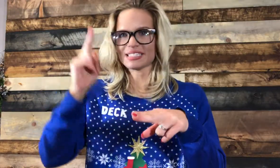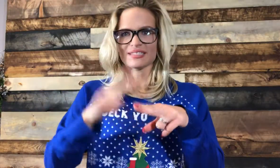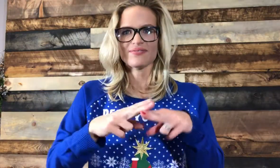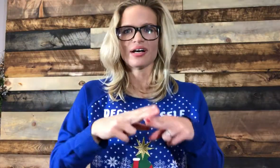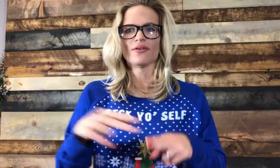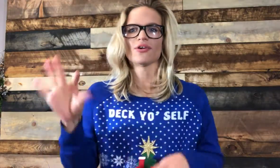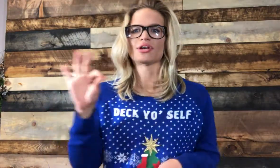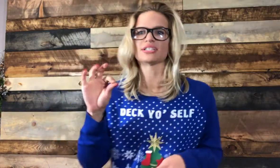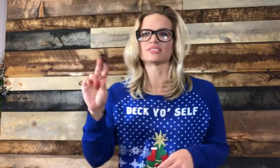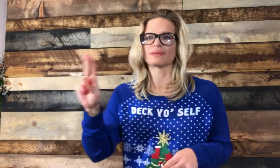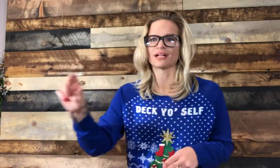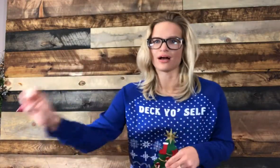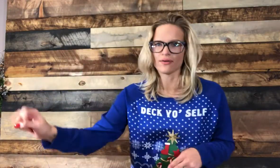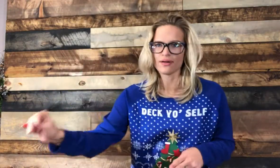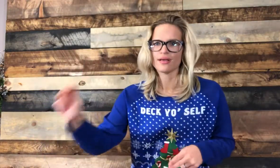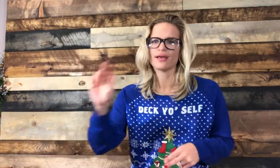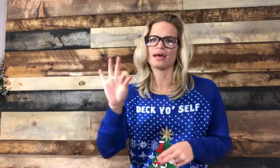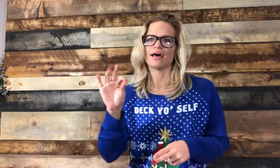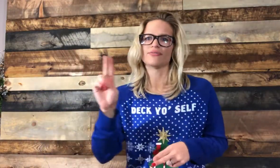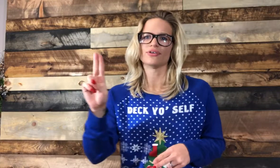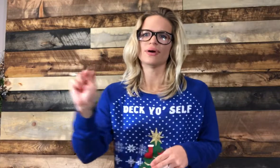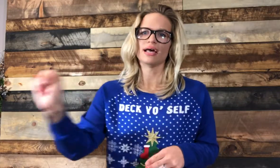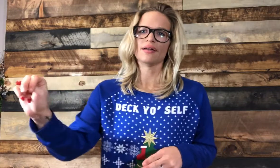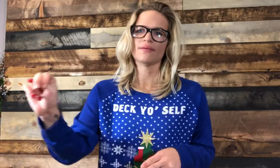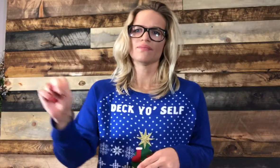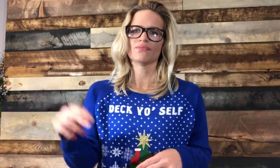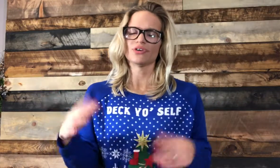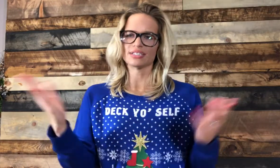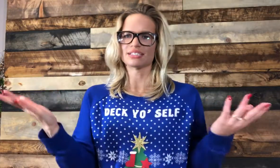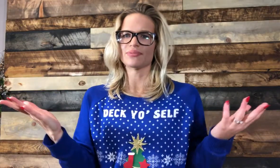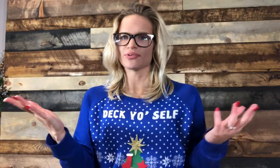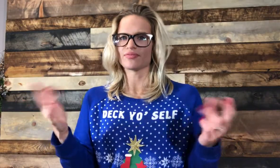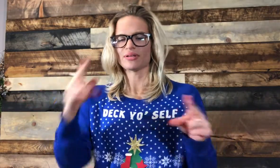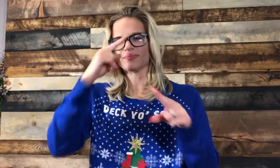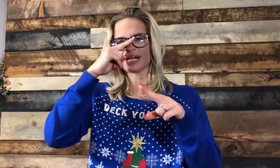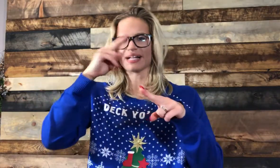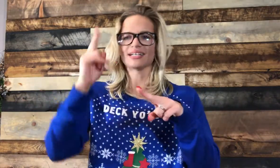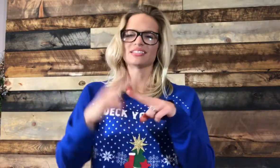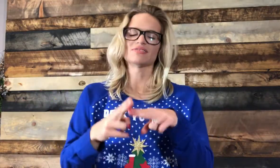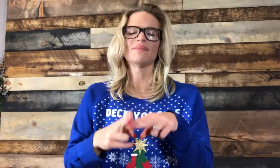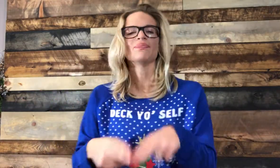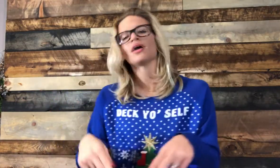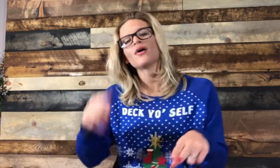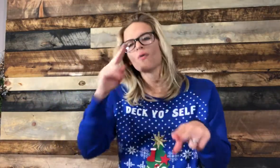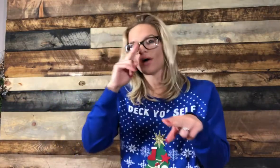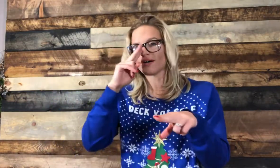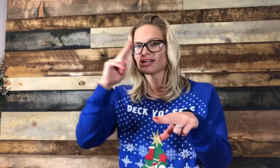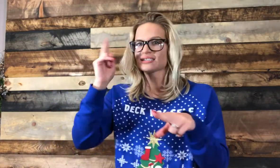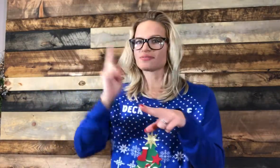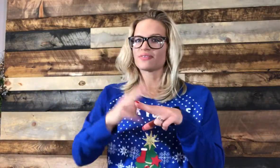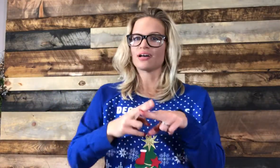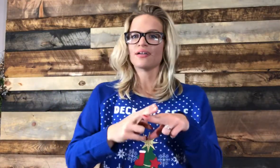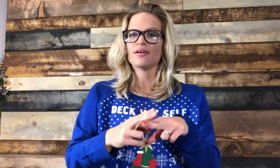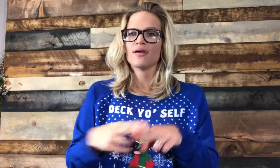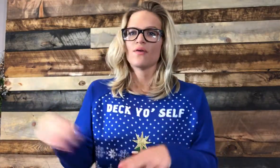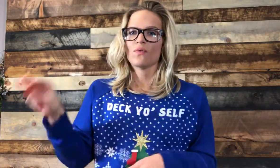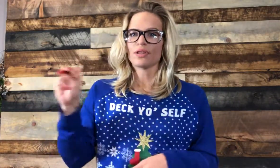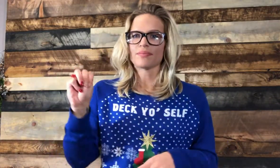lots of fun. Or you could spell out. F-U-N. You can see both of them. But I liked this one. We'll have lots of fun. With